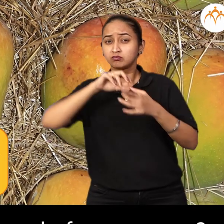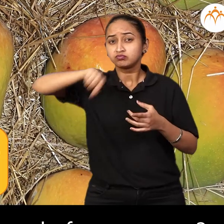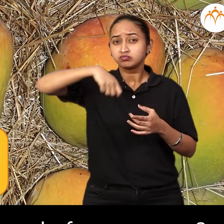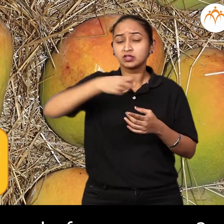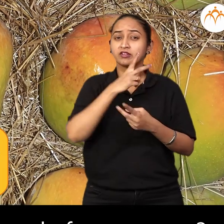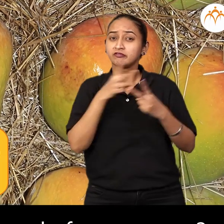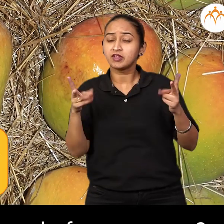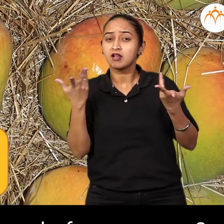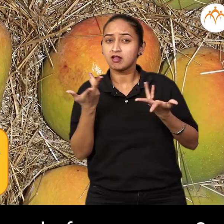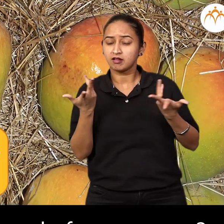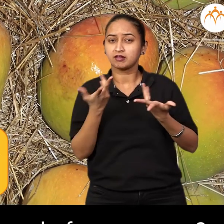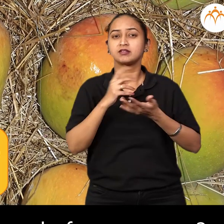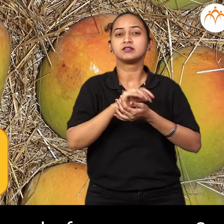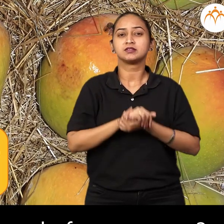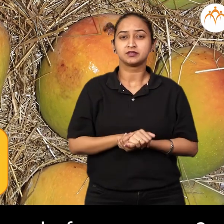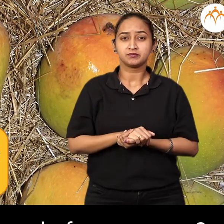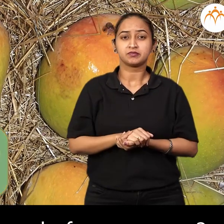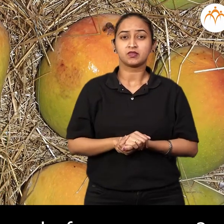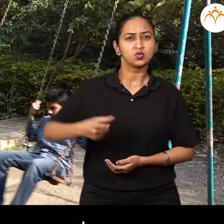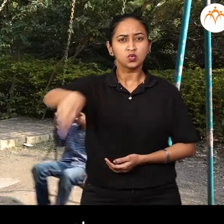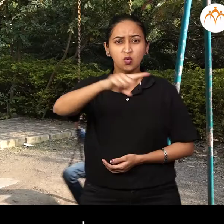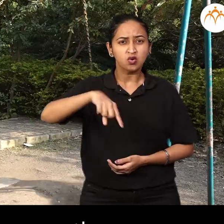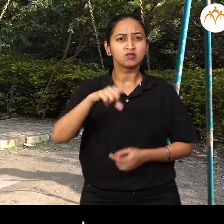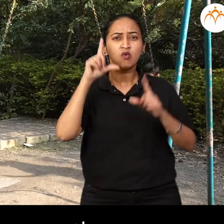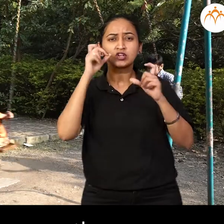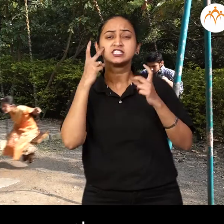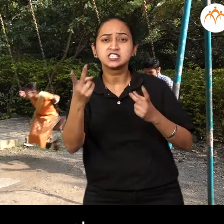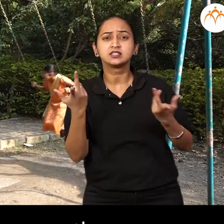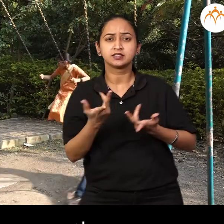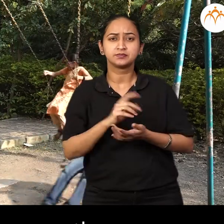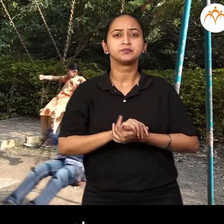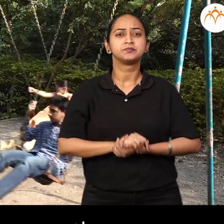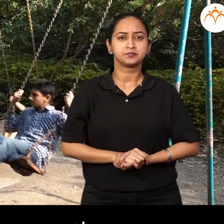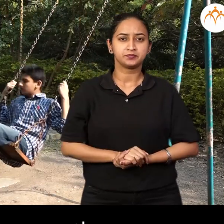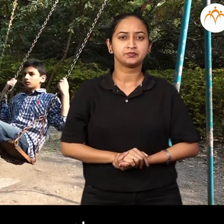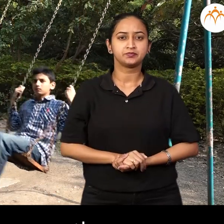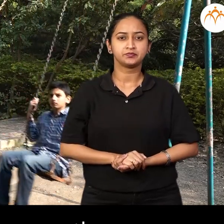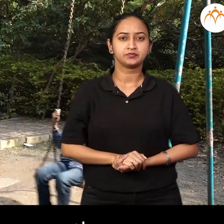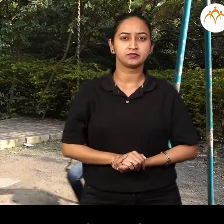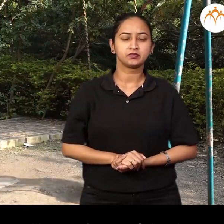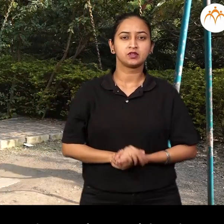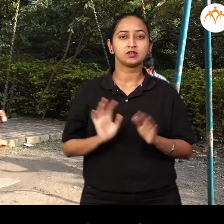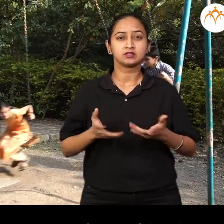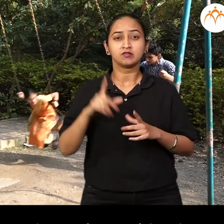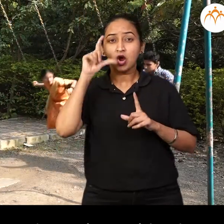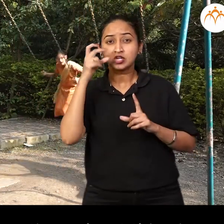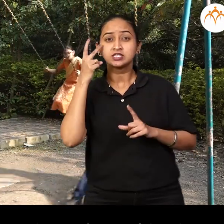can be made from mango? You can see a picture on the screen. Come on, let's form some